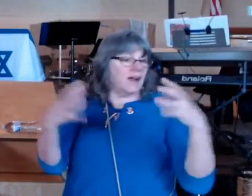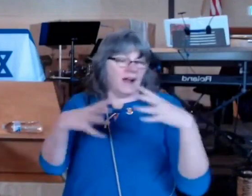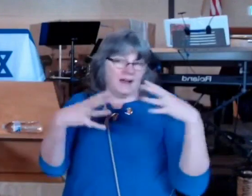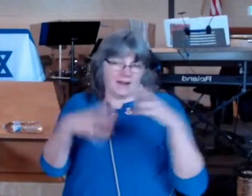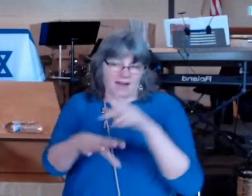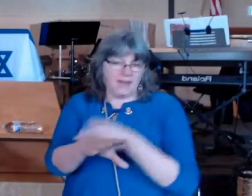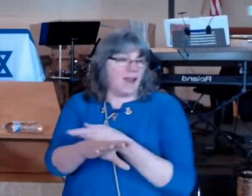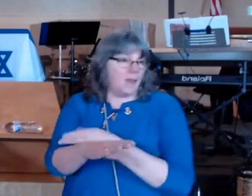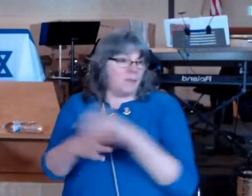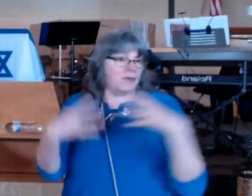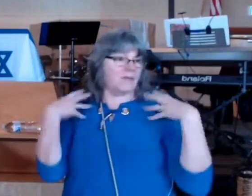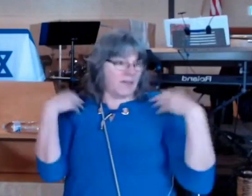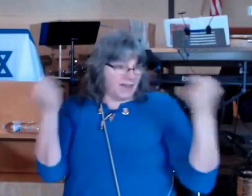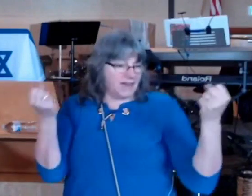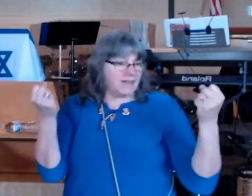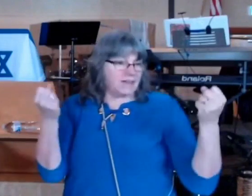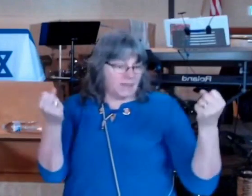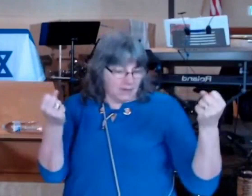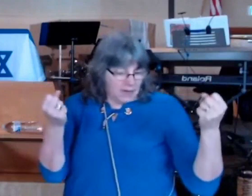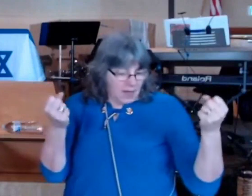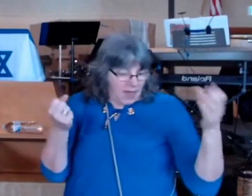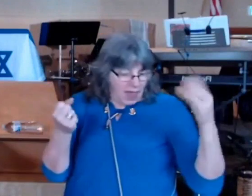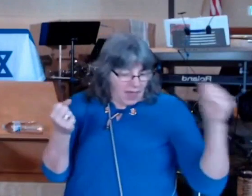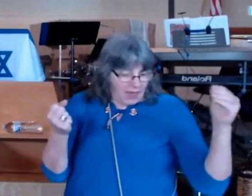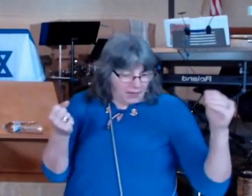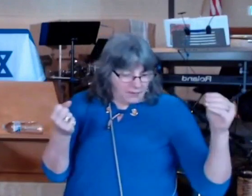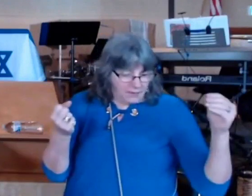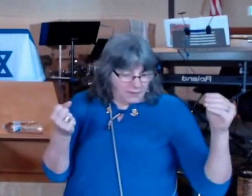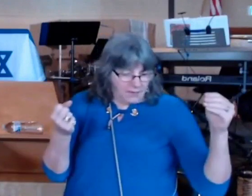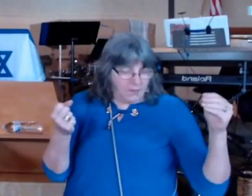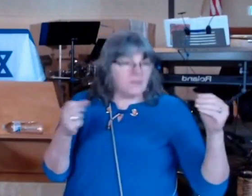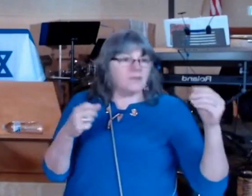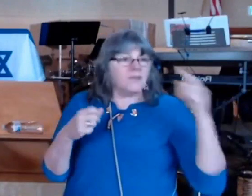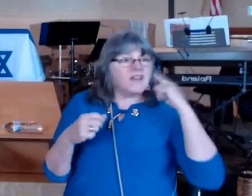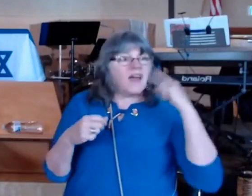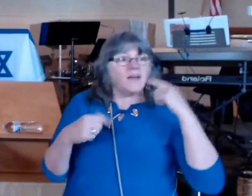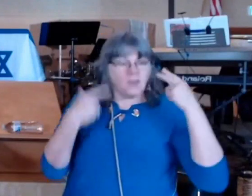news being told to the poor and how blessed is anyone who is not a friend of you